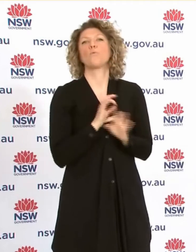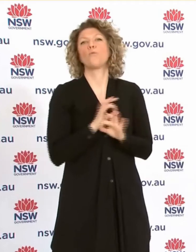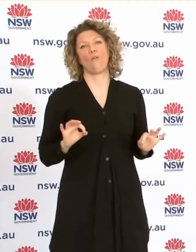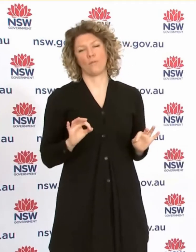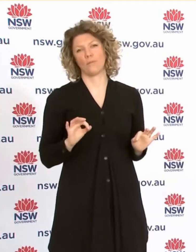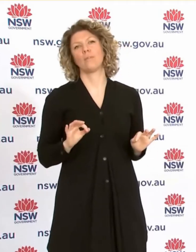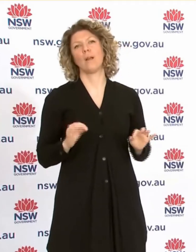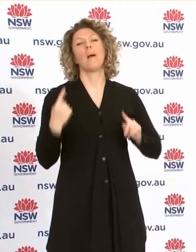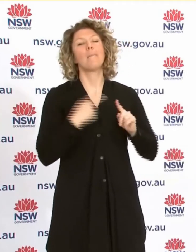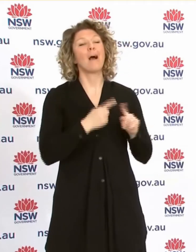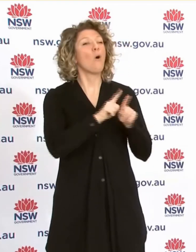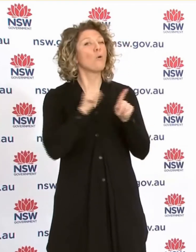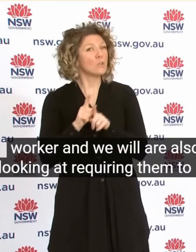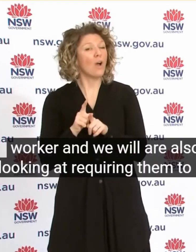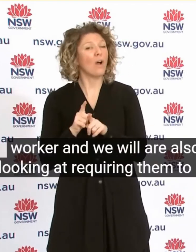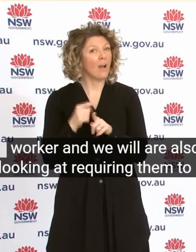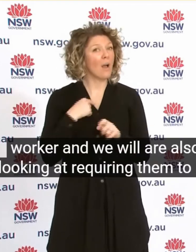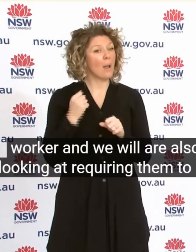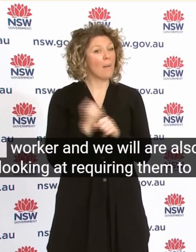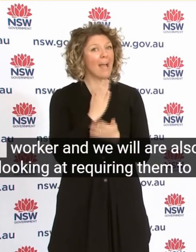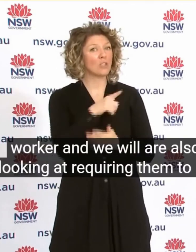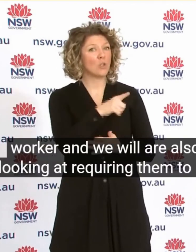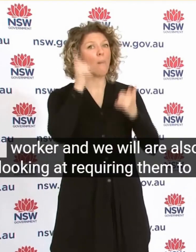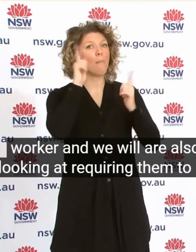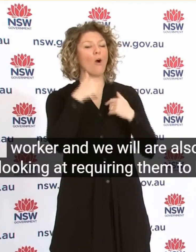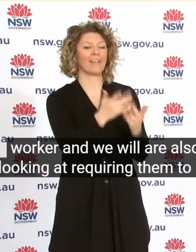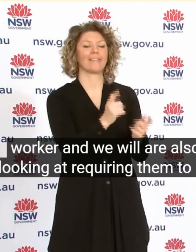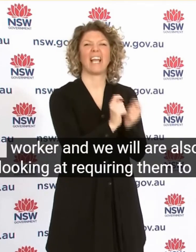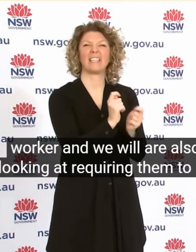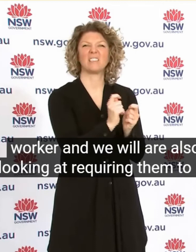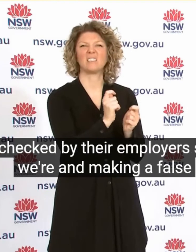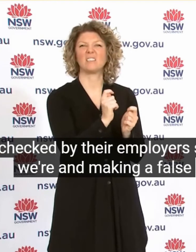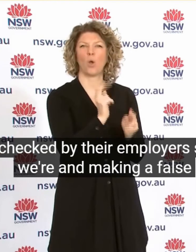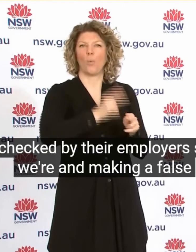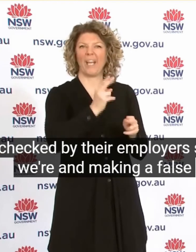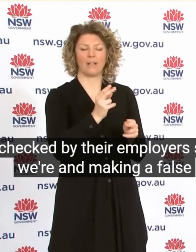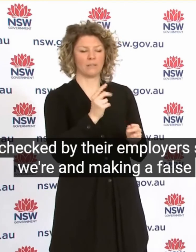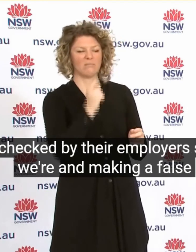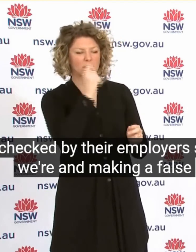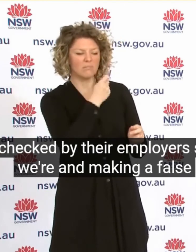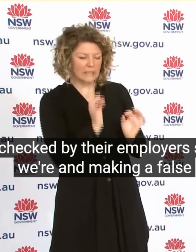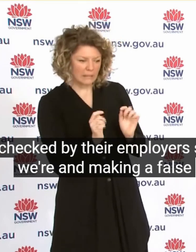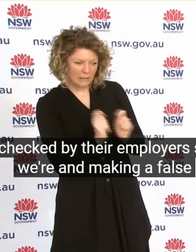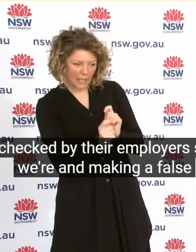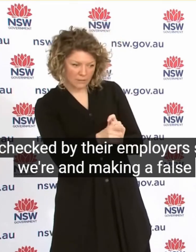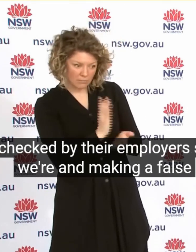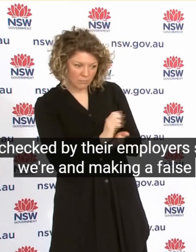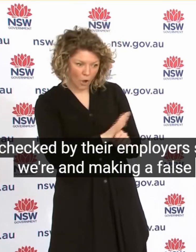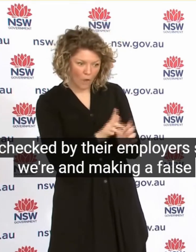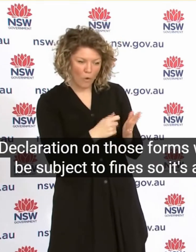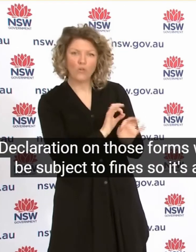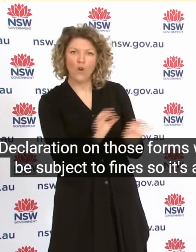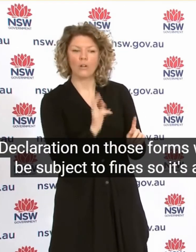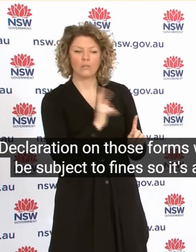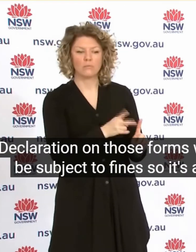Also Looking At Requiring Them To Be Checked By Their Employers So And Making A False Declaration On Those Form